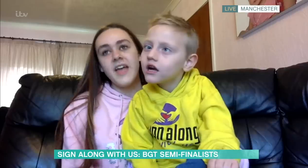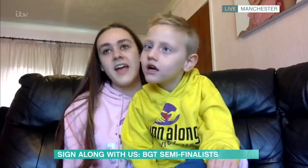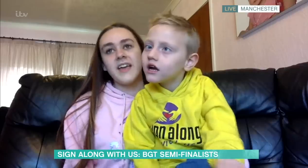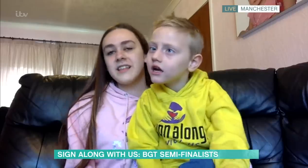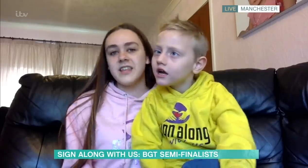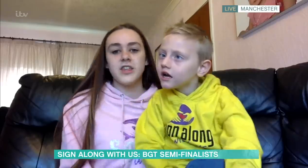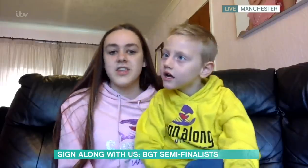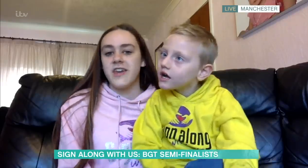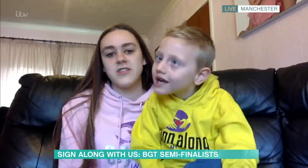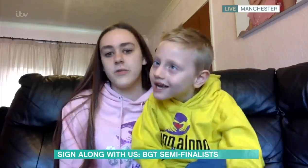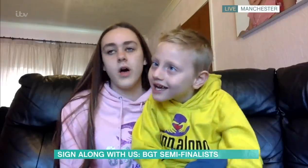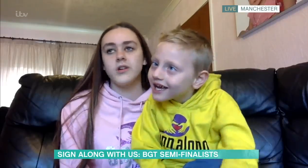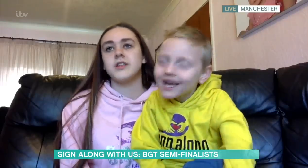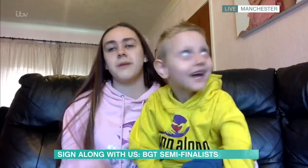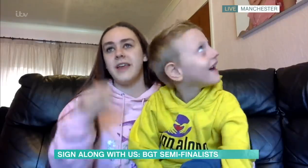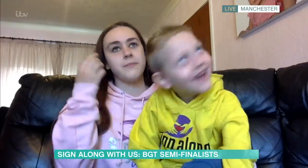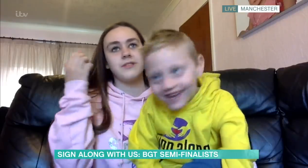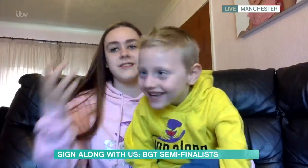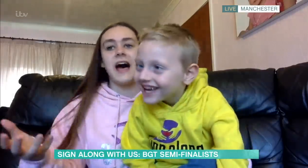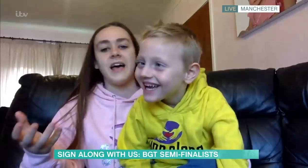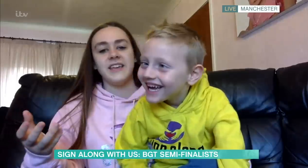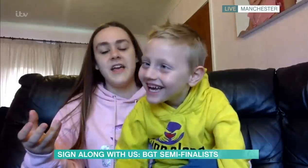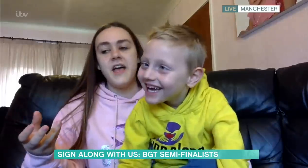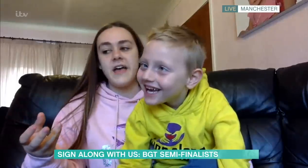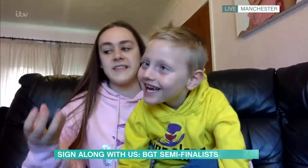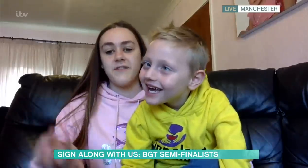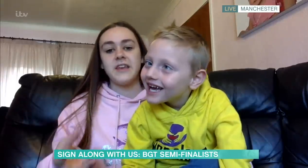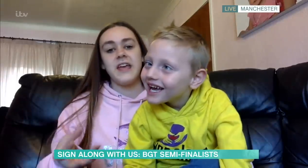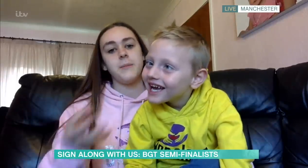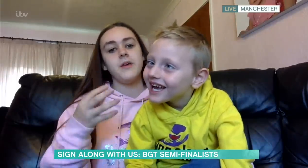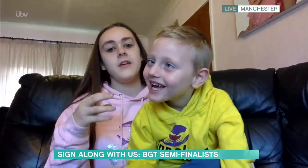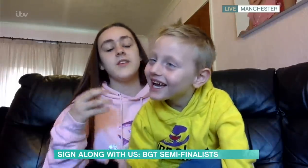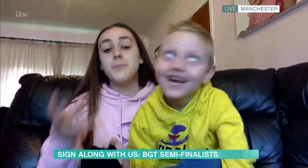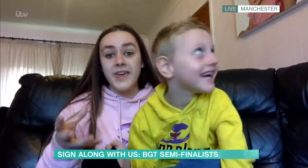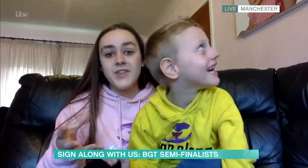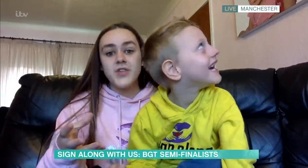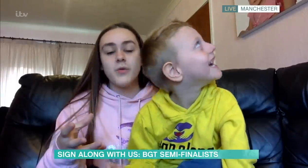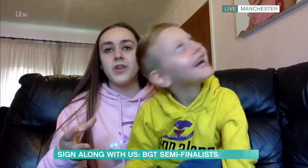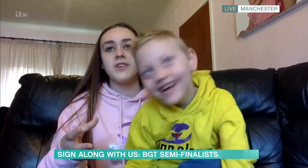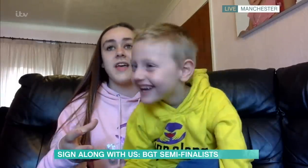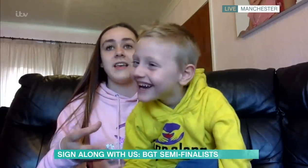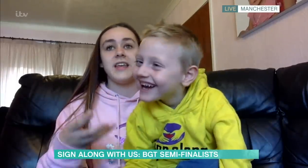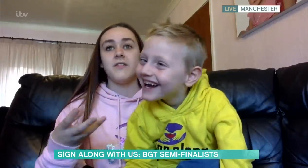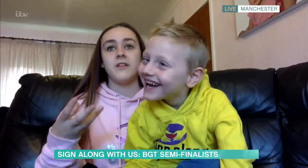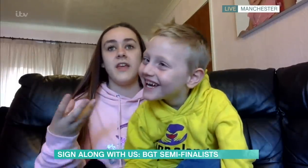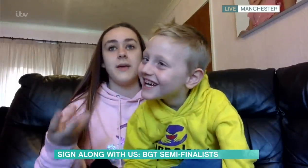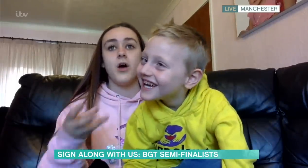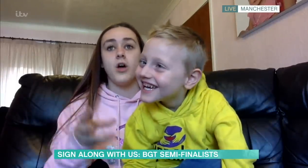It's literally changed his world. Being able to sign has given him speech, which has then given him an